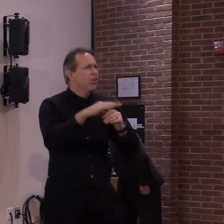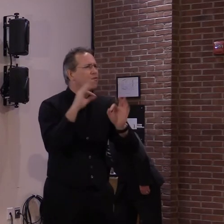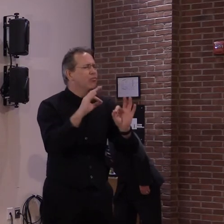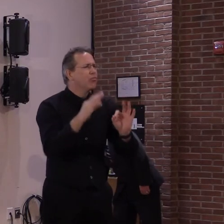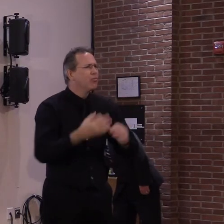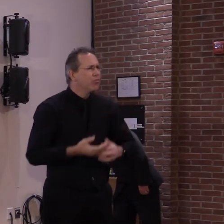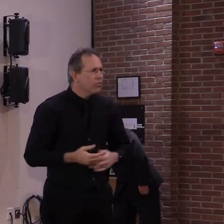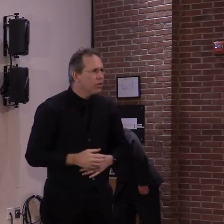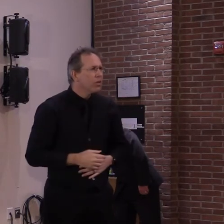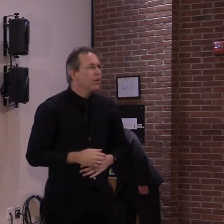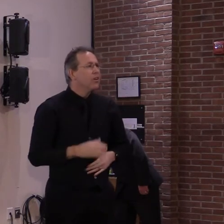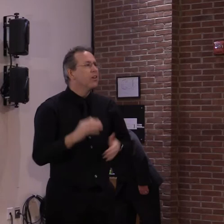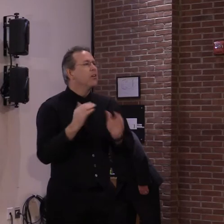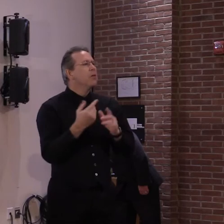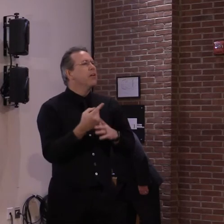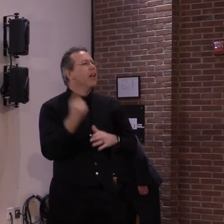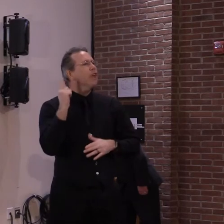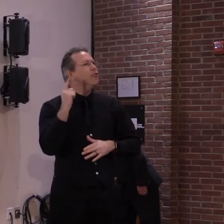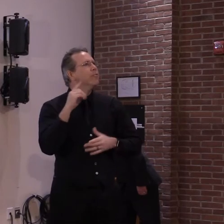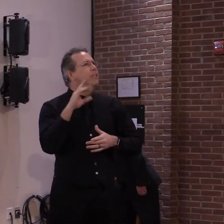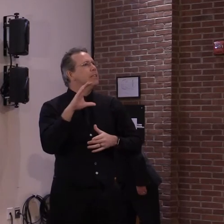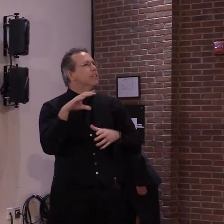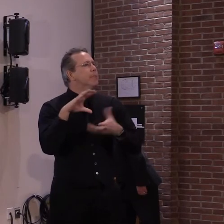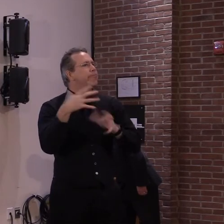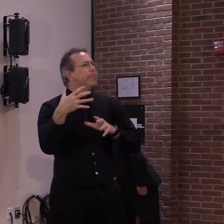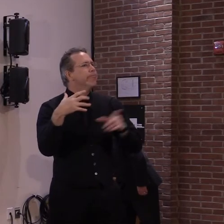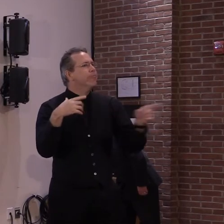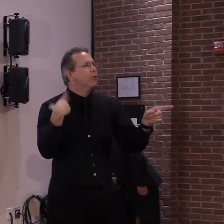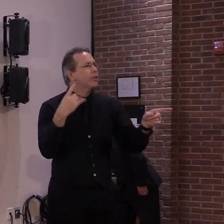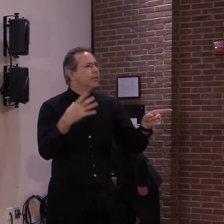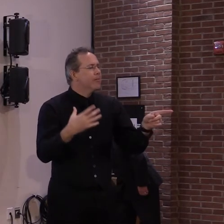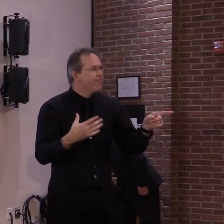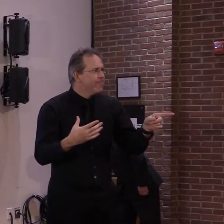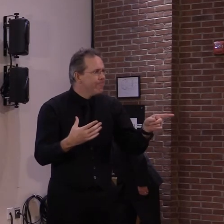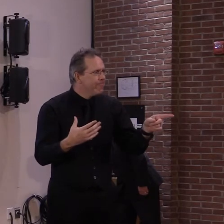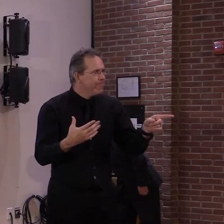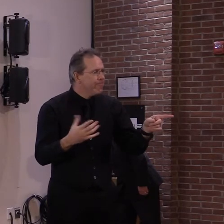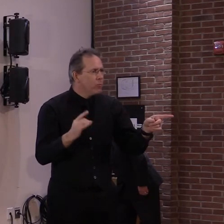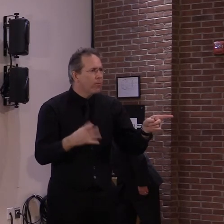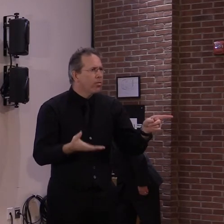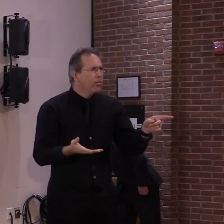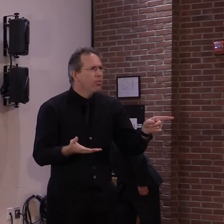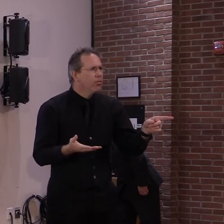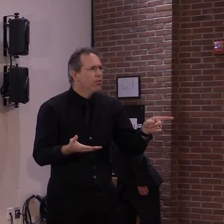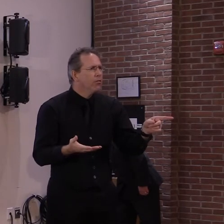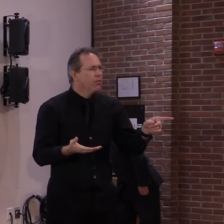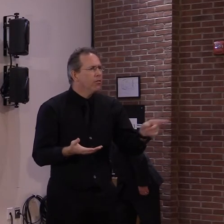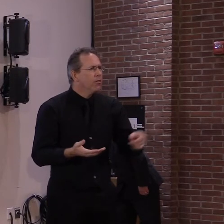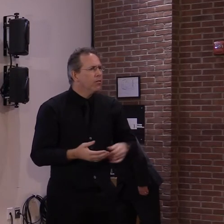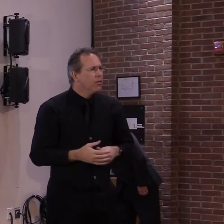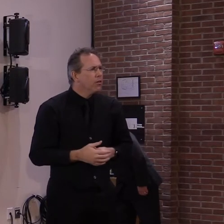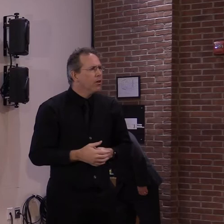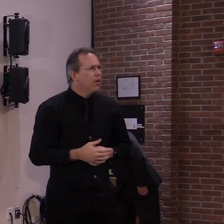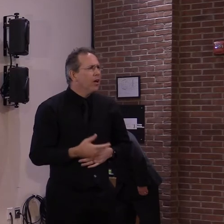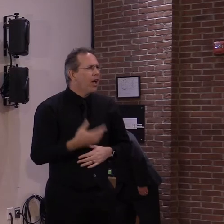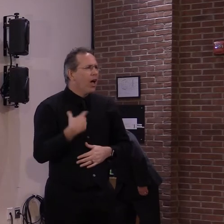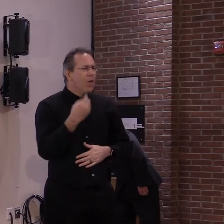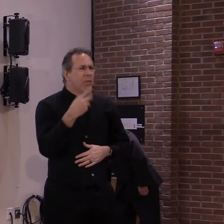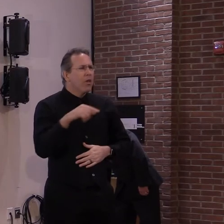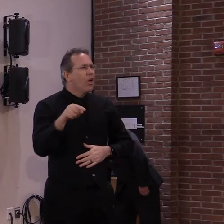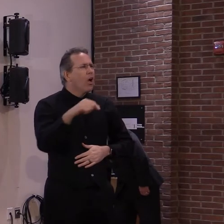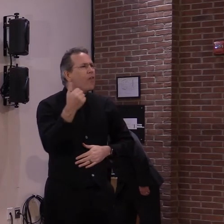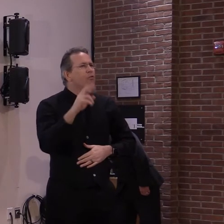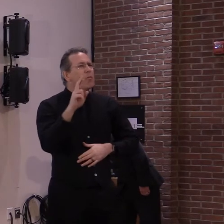last week. And, uh, again, I know there are Republicans in the house and Senate, uh, who believe as I do, uh, that, uh,